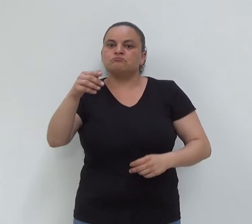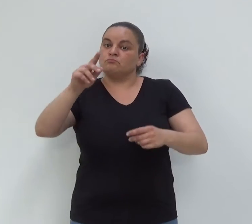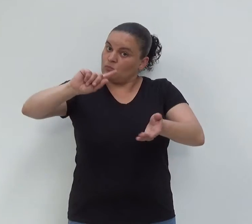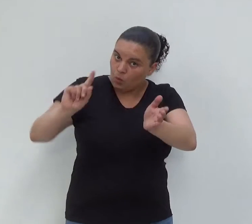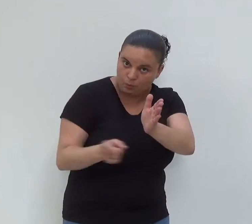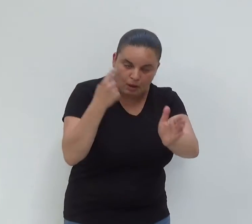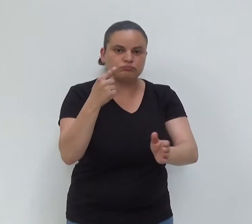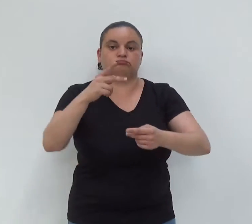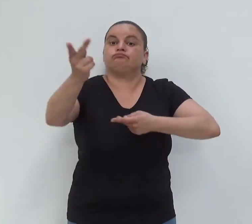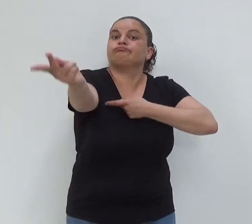I love you.